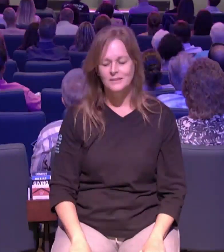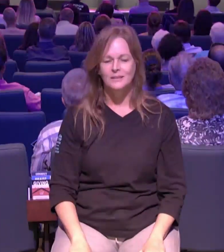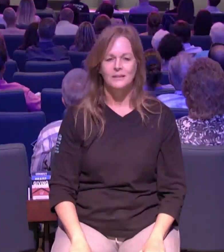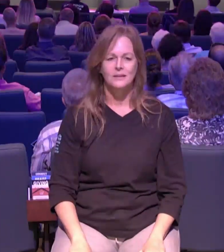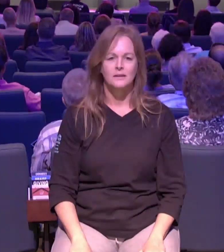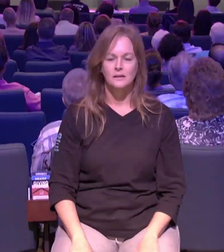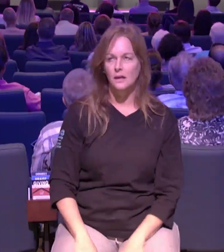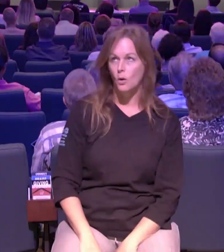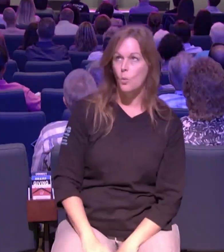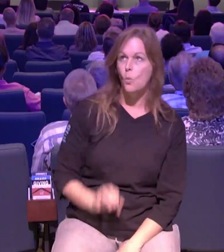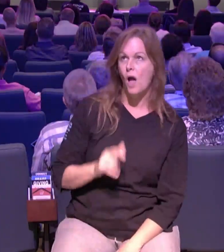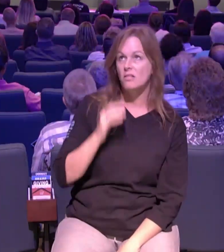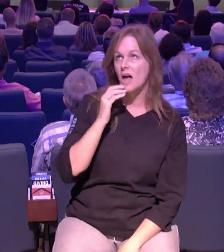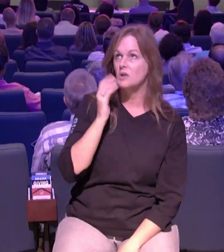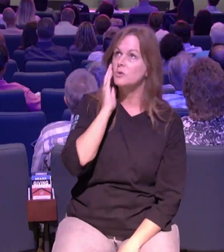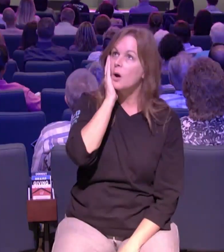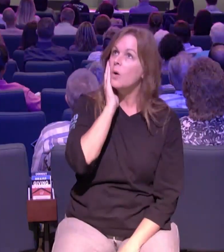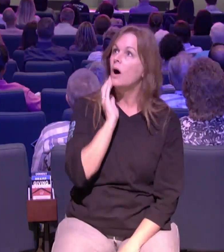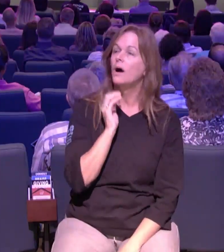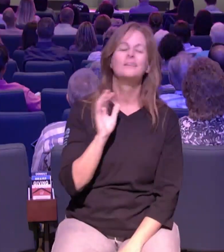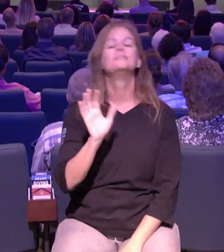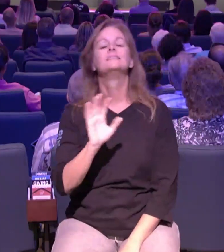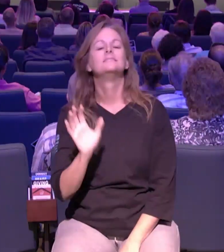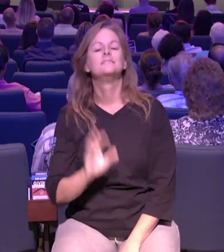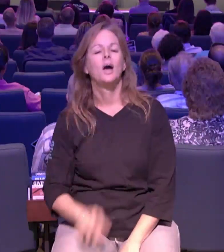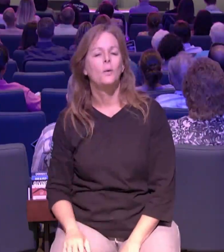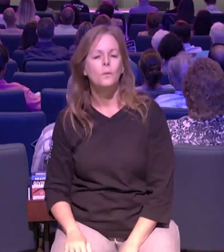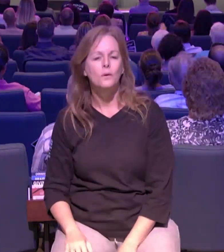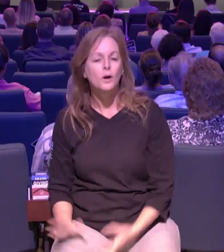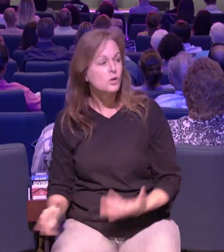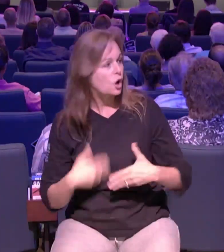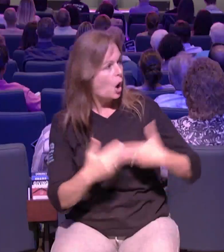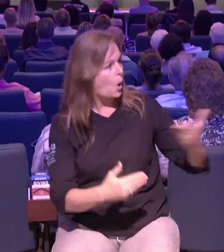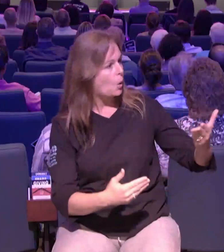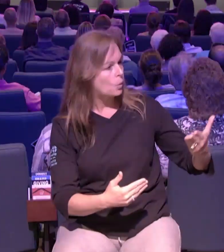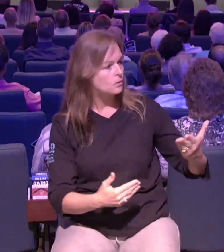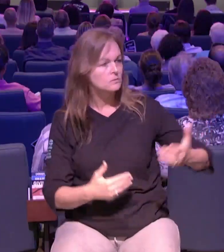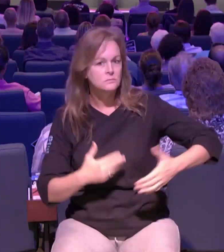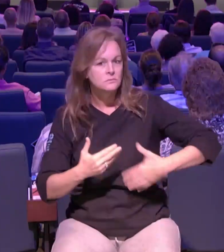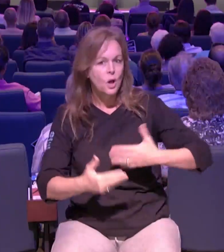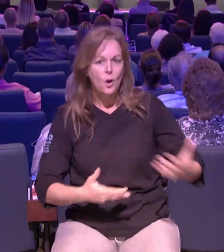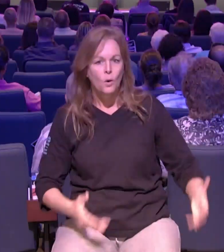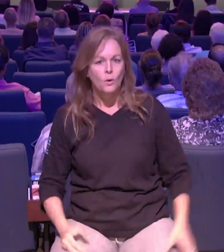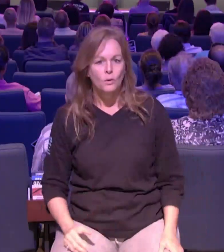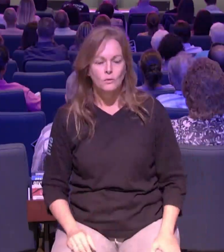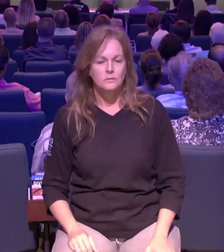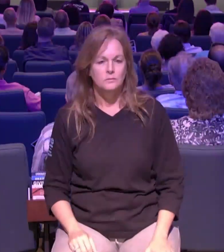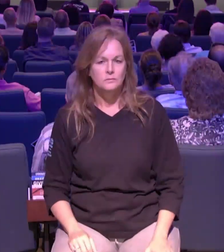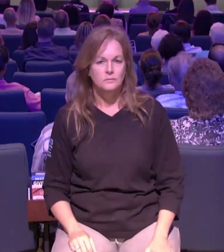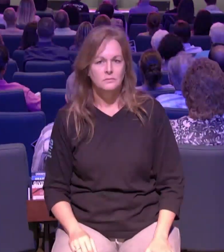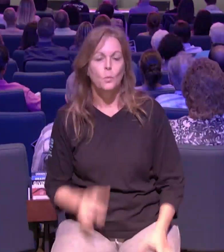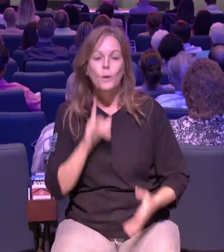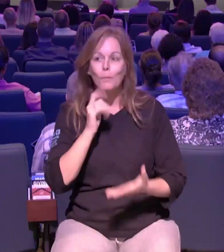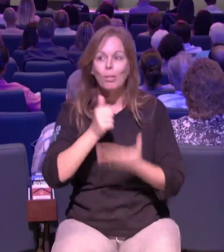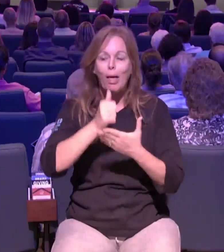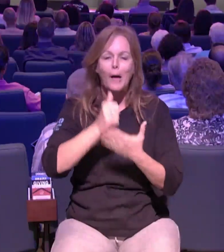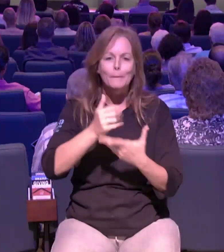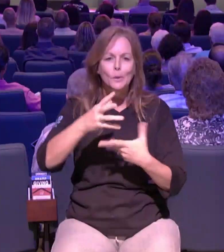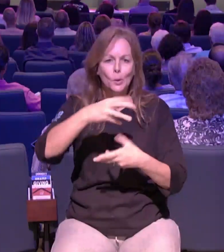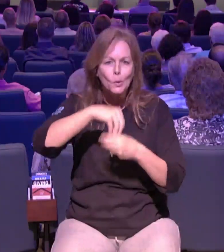know if i'm home the whole month of june that's okay get pointed in the right direction you can make up a class if you're going to be gone we will work with you we just want to help